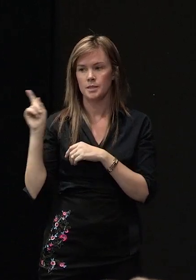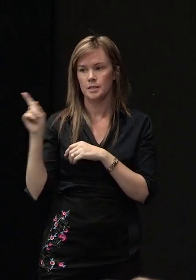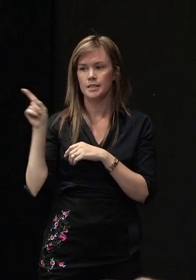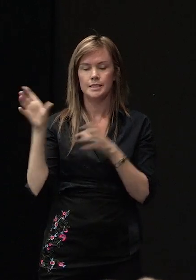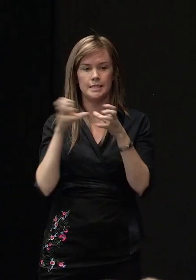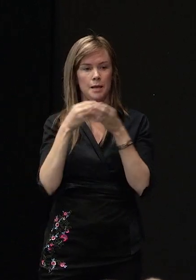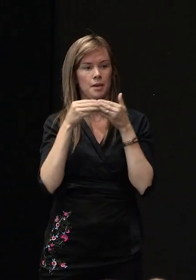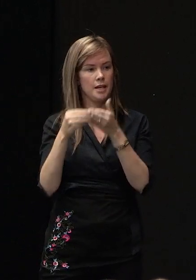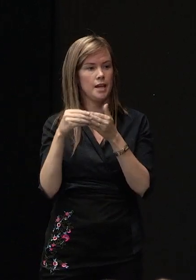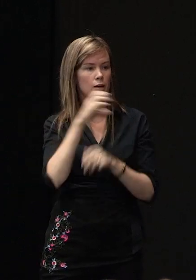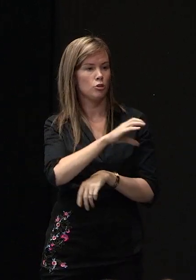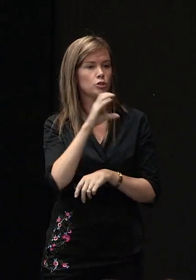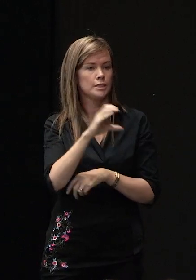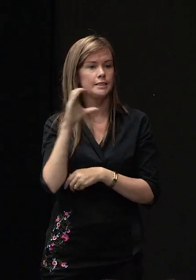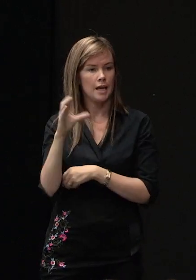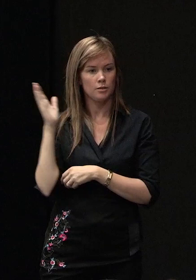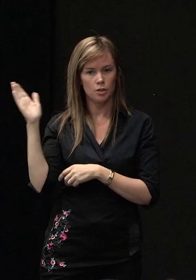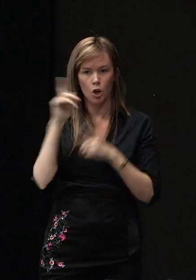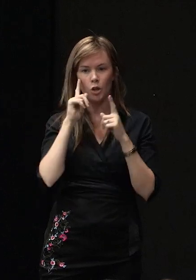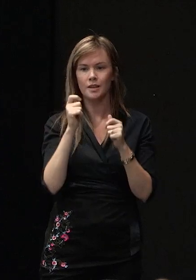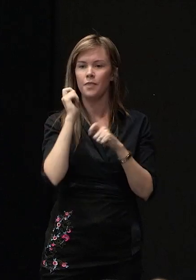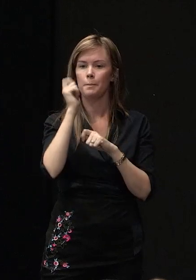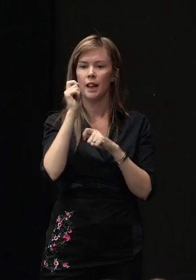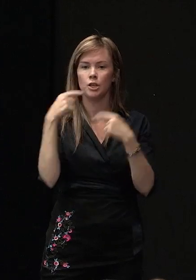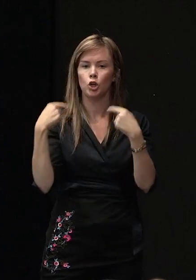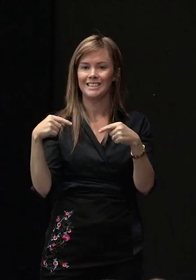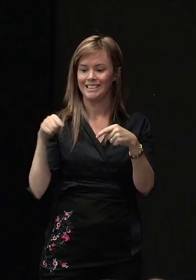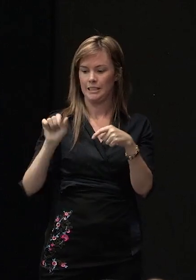Council. He looks after the building consent processing team.